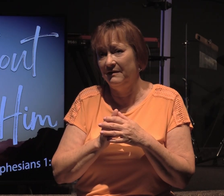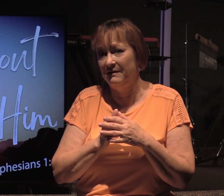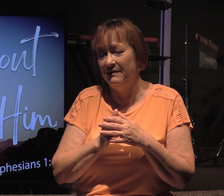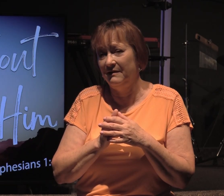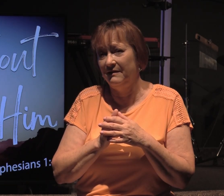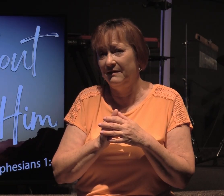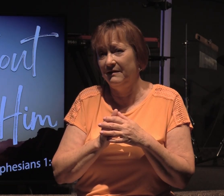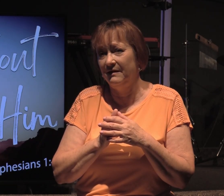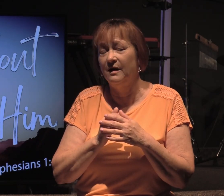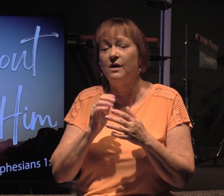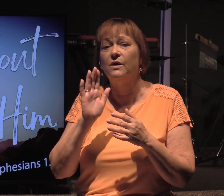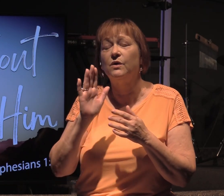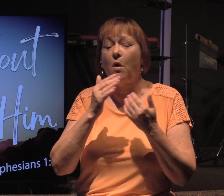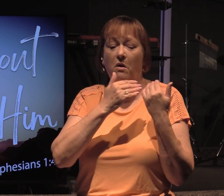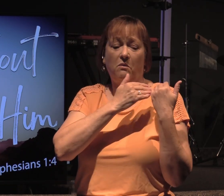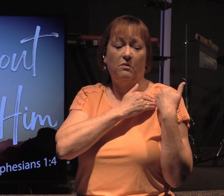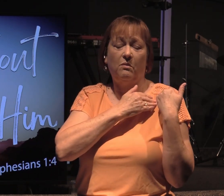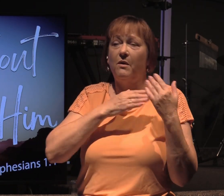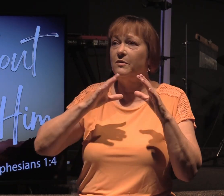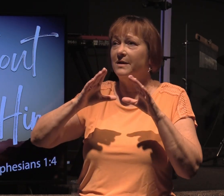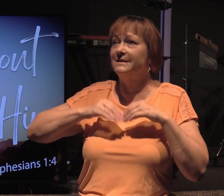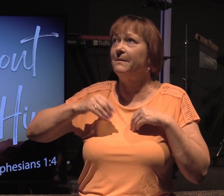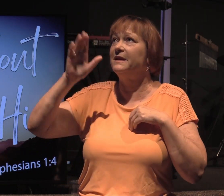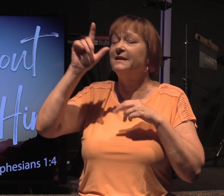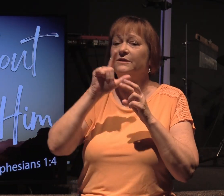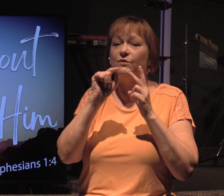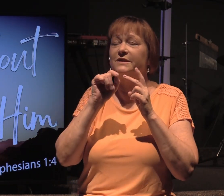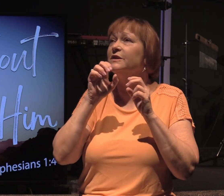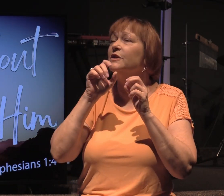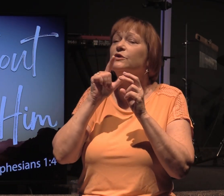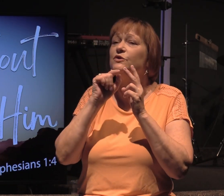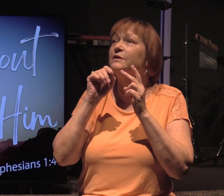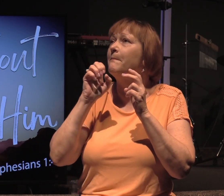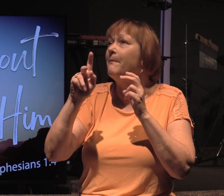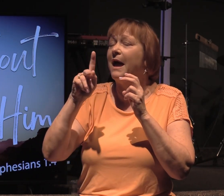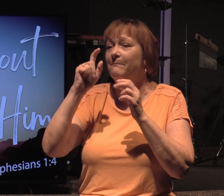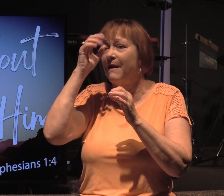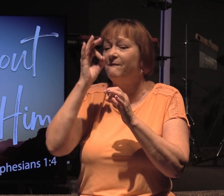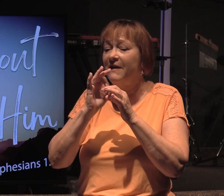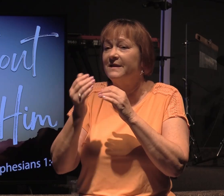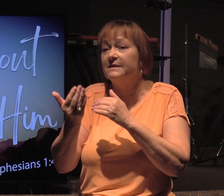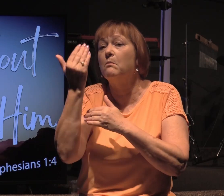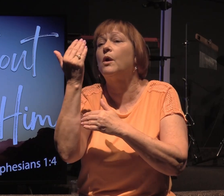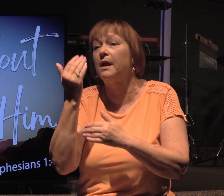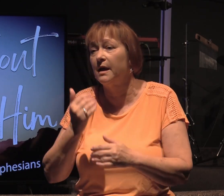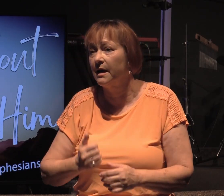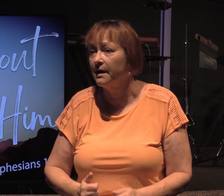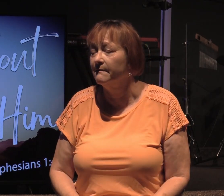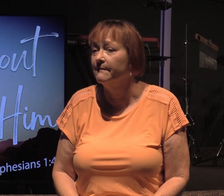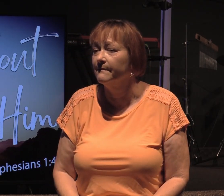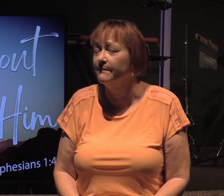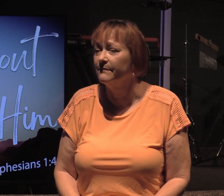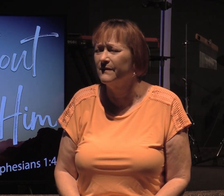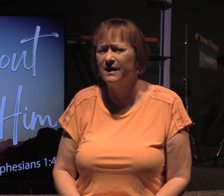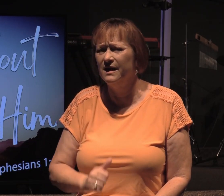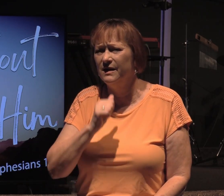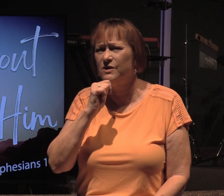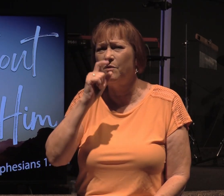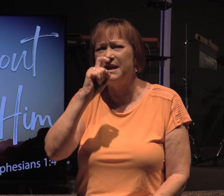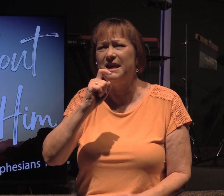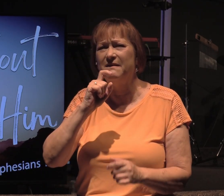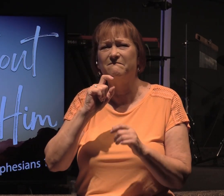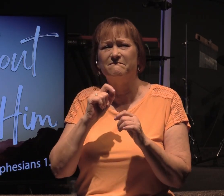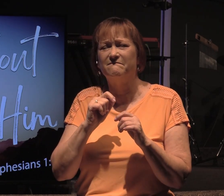And your responsibility is accept his choice choosing back by faith this morning. You don't need the